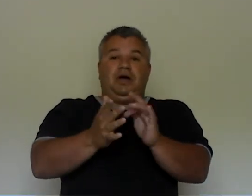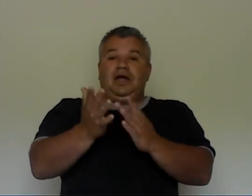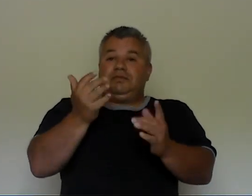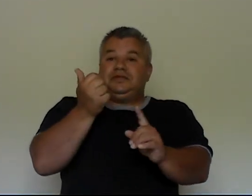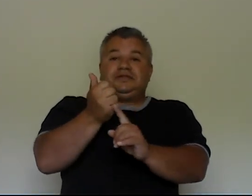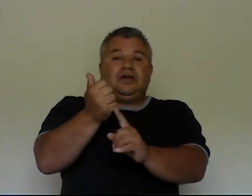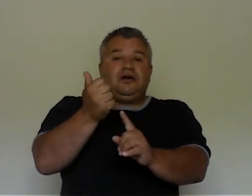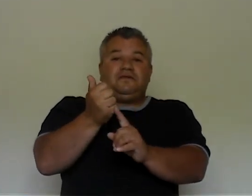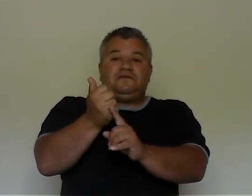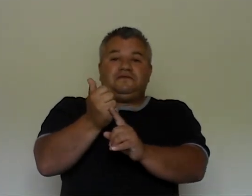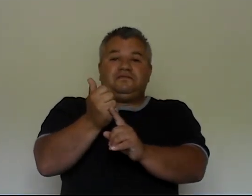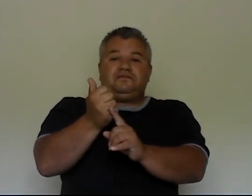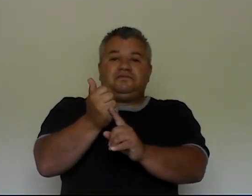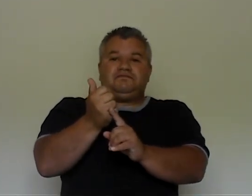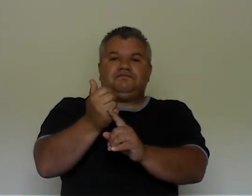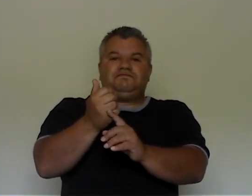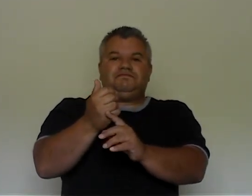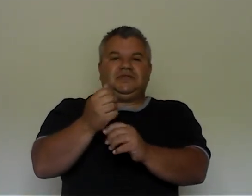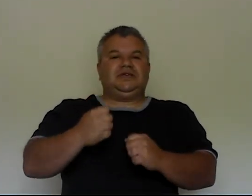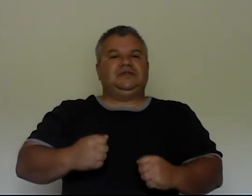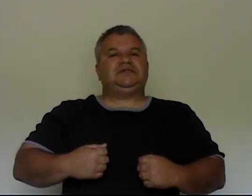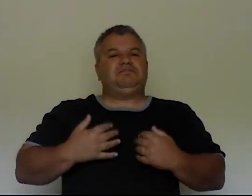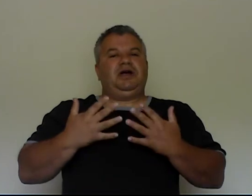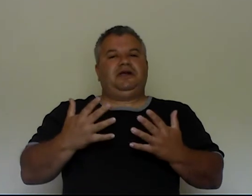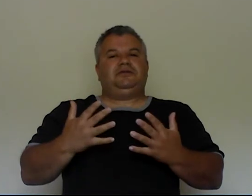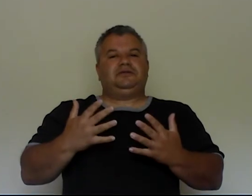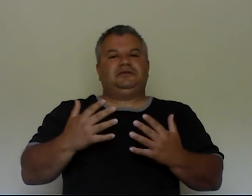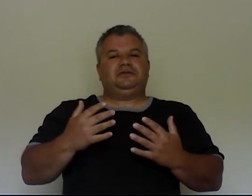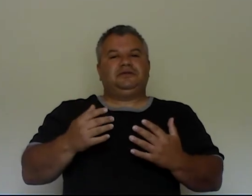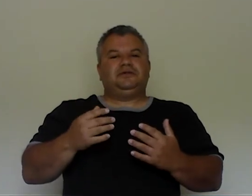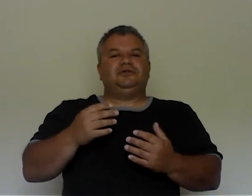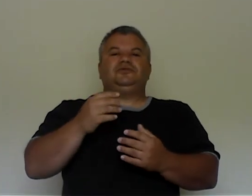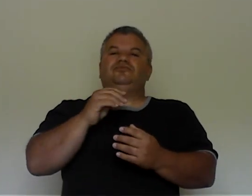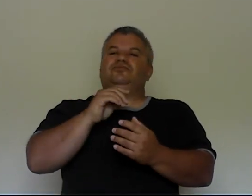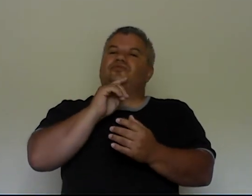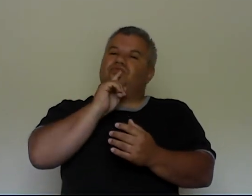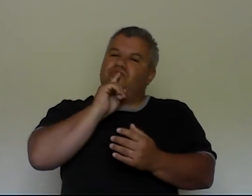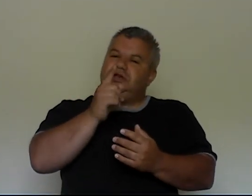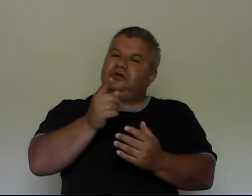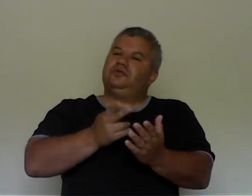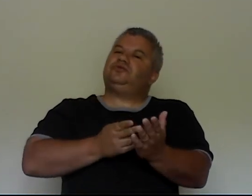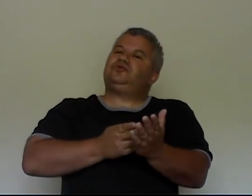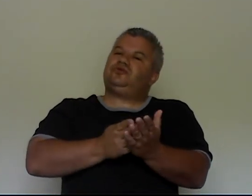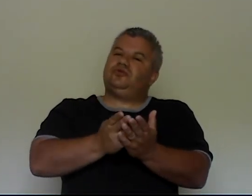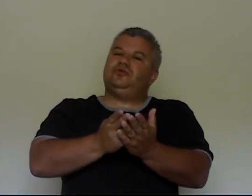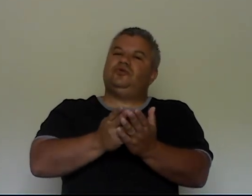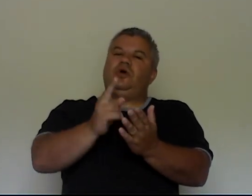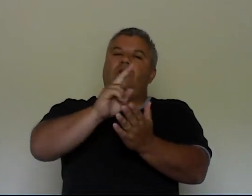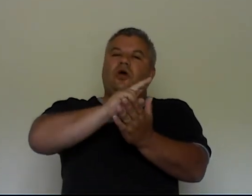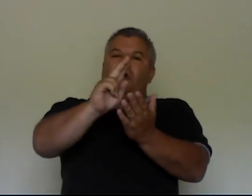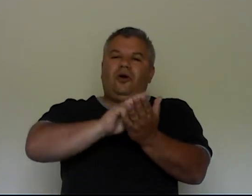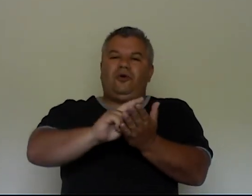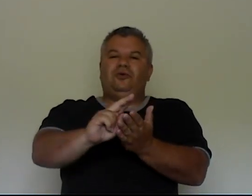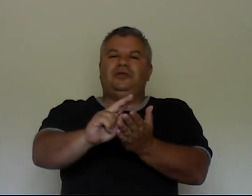Bible itself is inspired. A real, true, holy